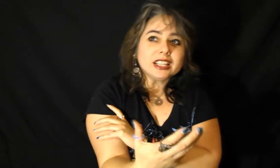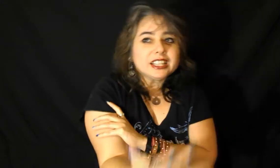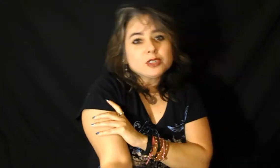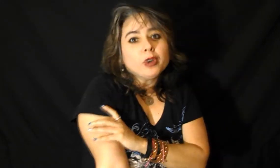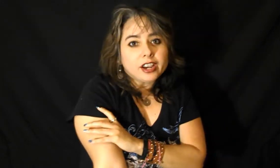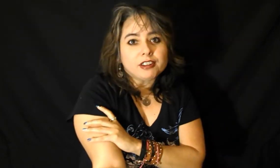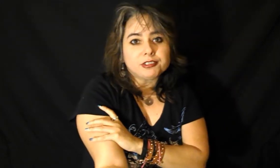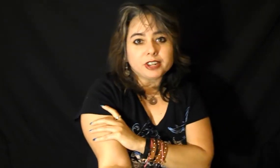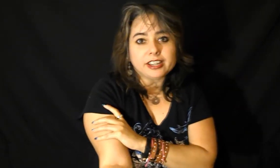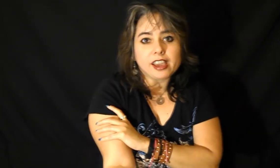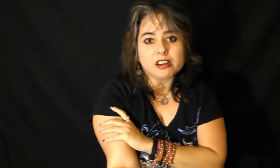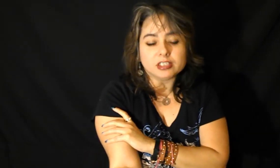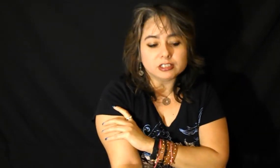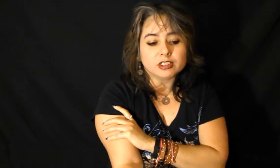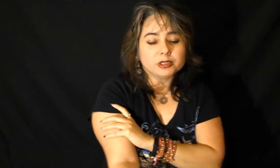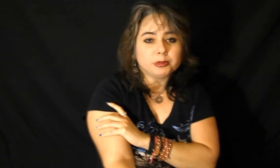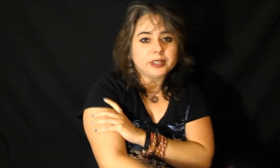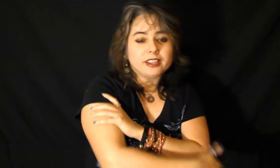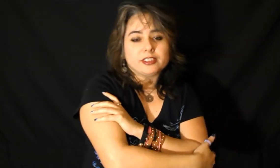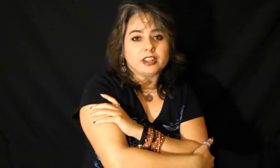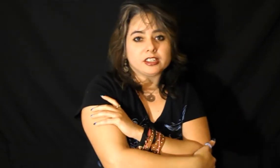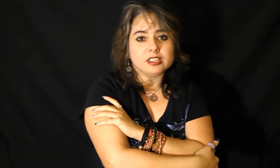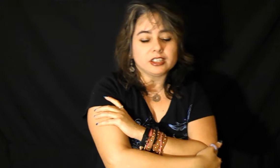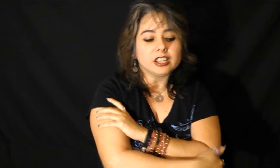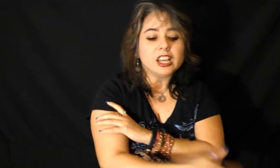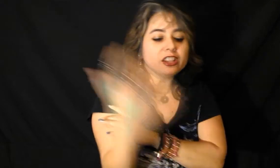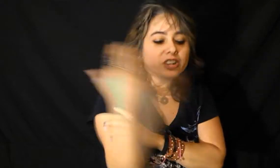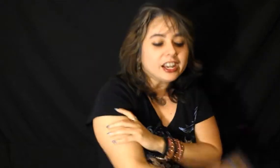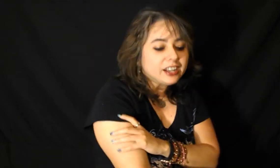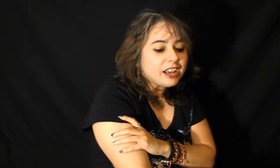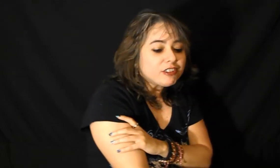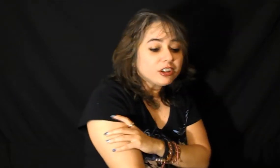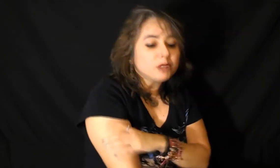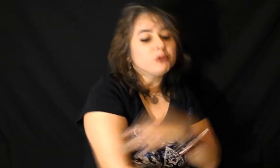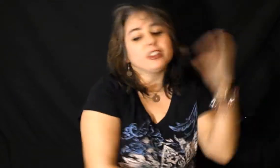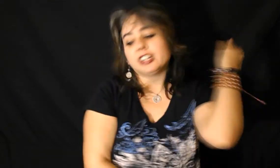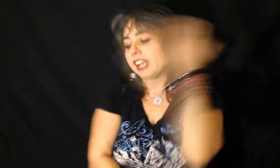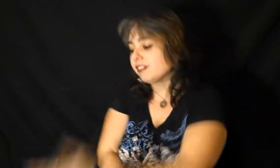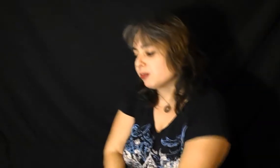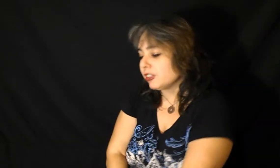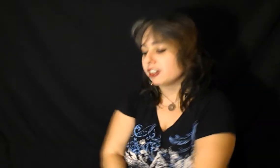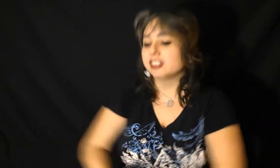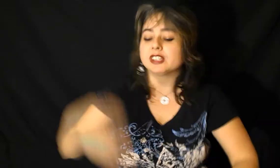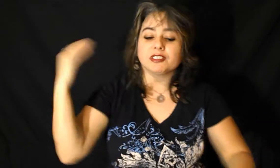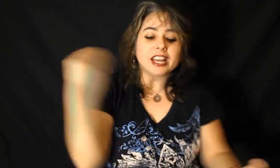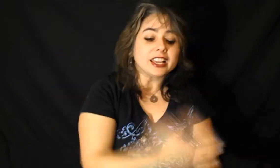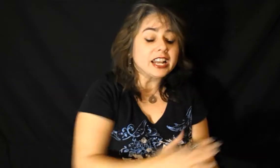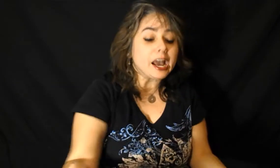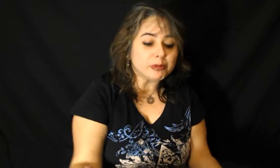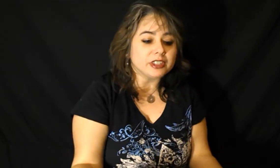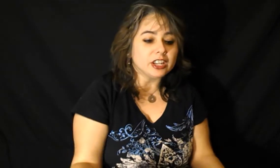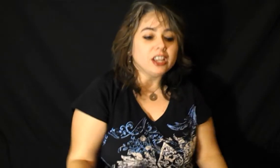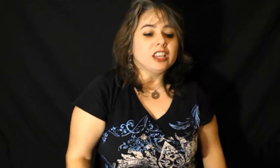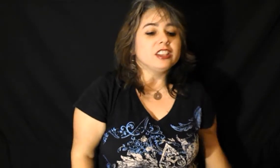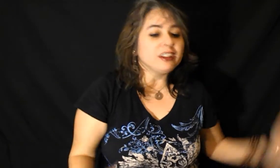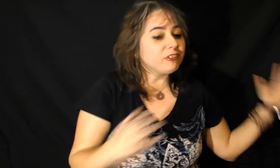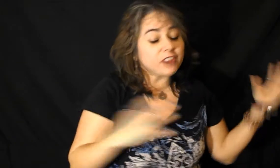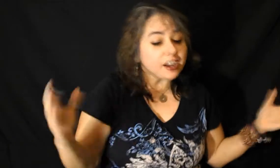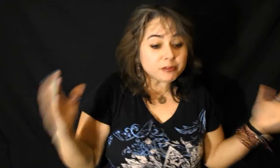probably like 12 right now a little girl who plays her so they're not gonna have her anymore they're gonna have some other girls so if that can happen then five